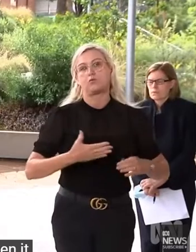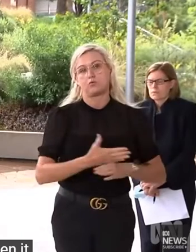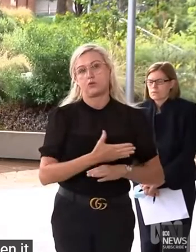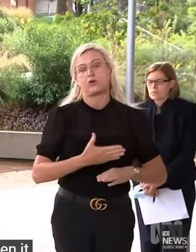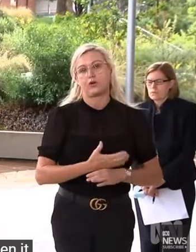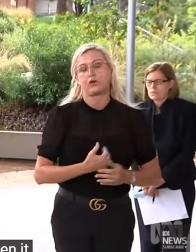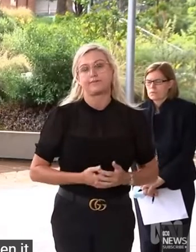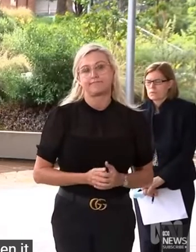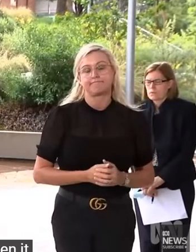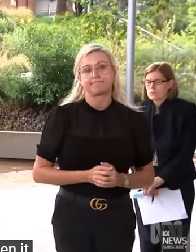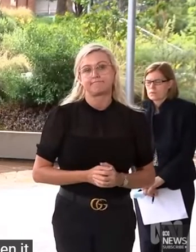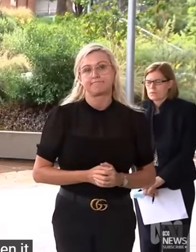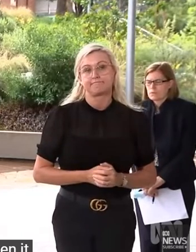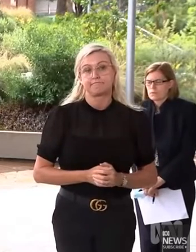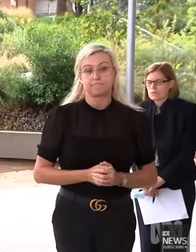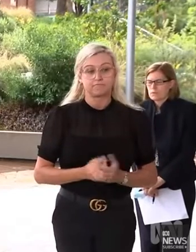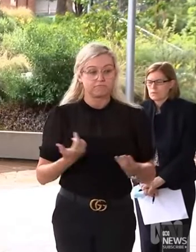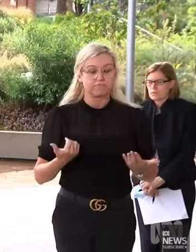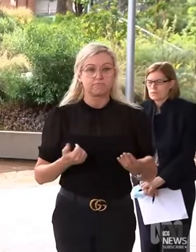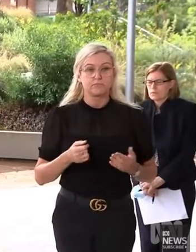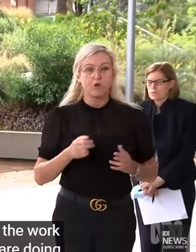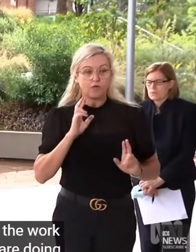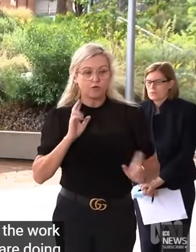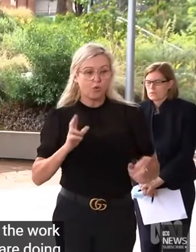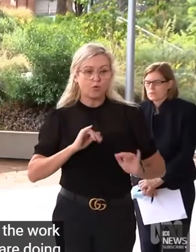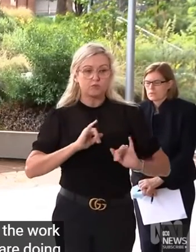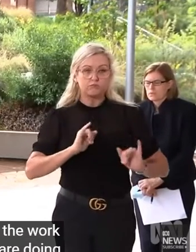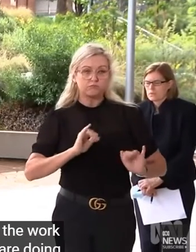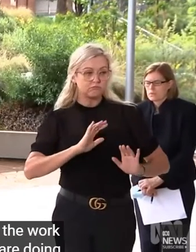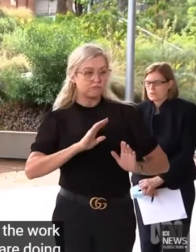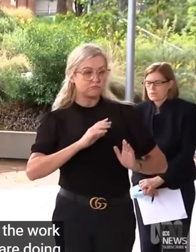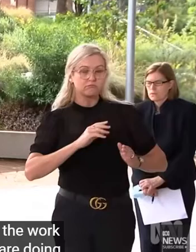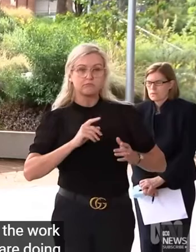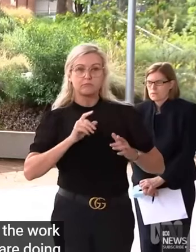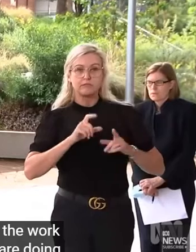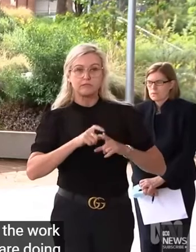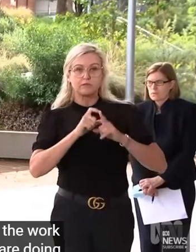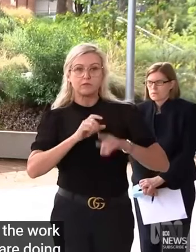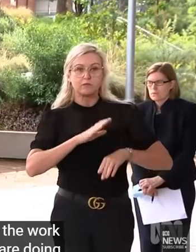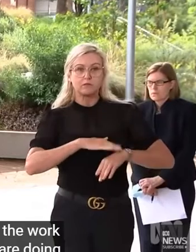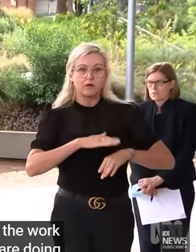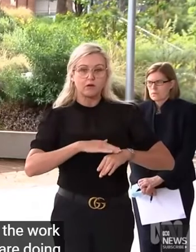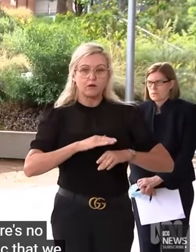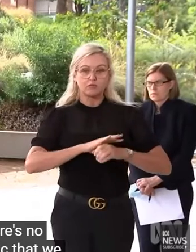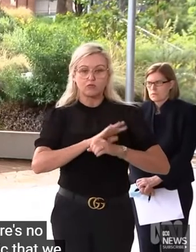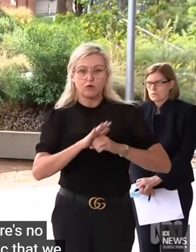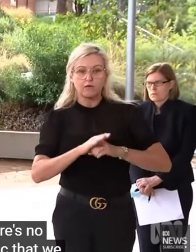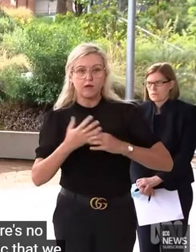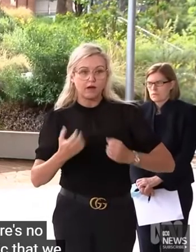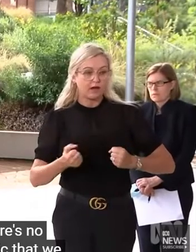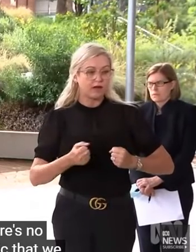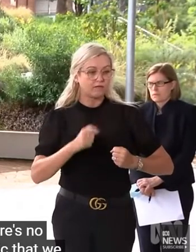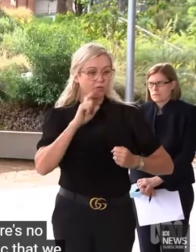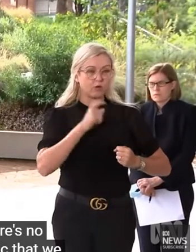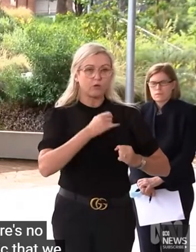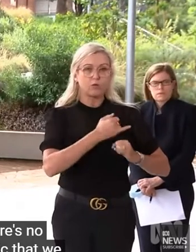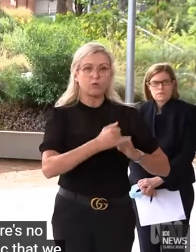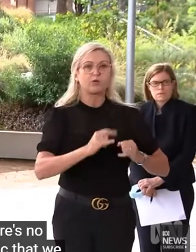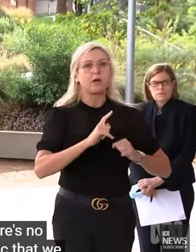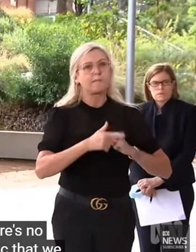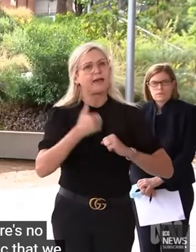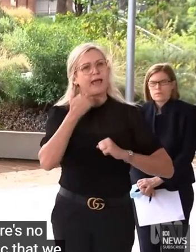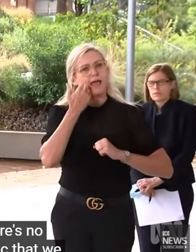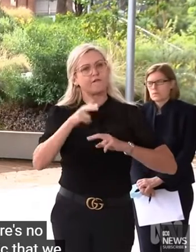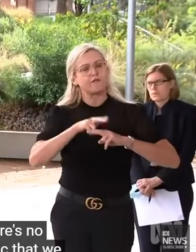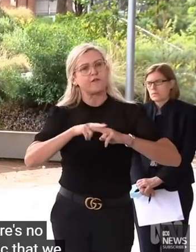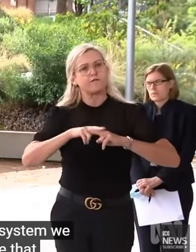no doubt that in the pandemic there will be pressure on the health system. We continue to release that modelling every Friday and how we're tracking